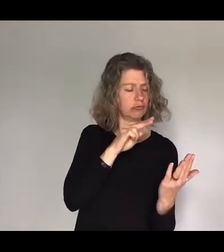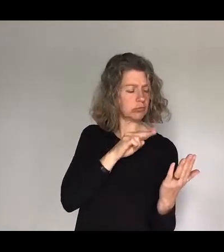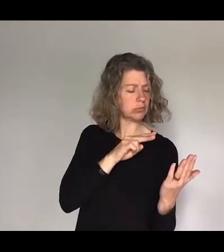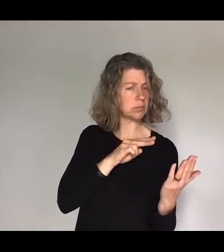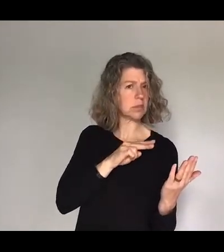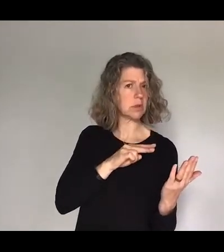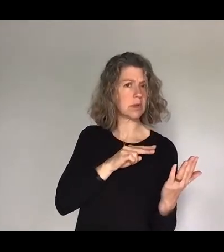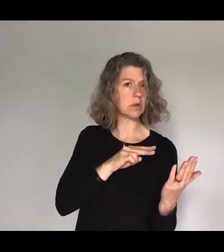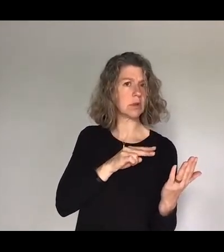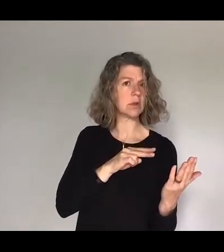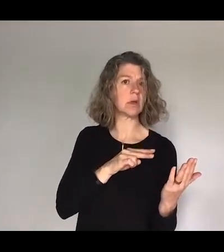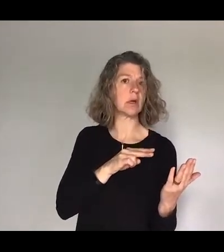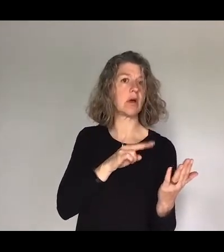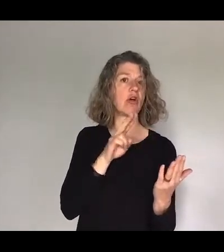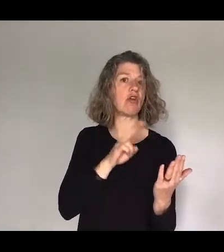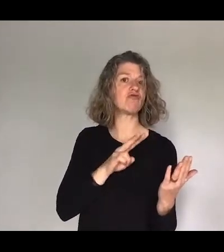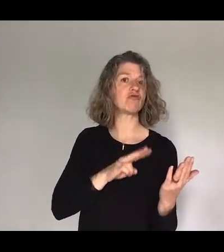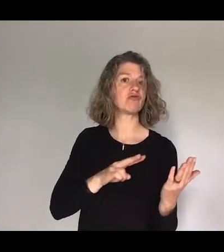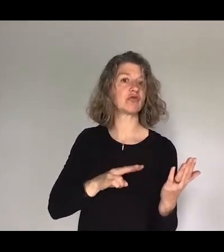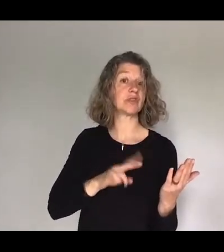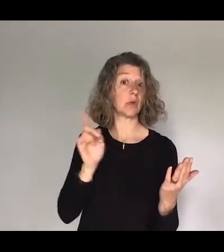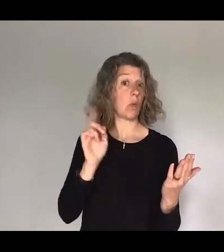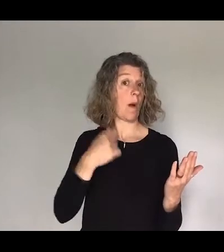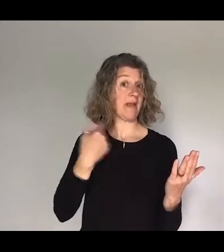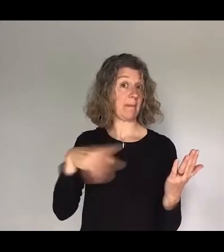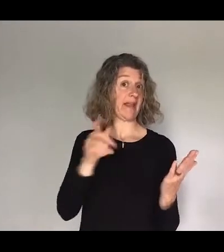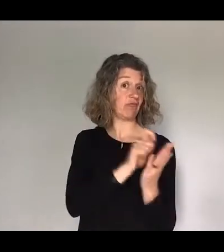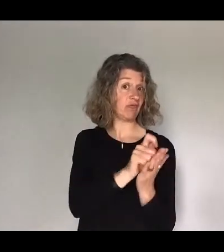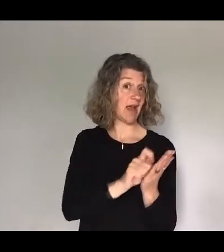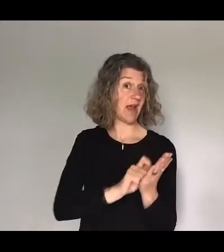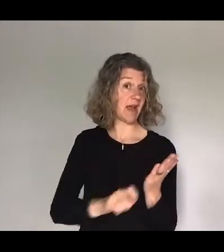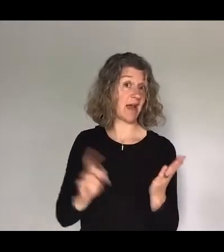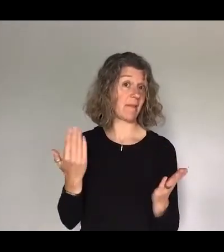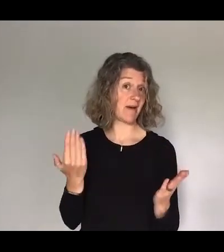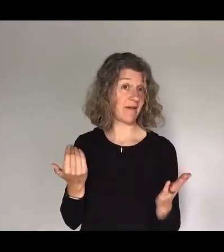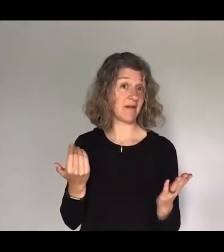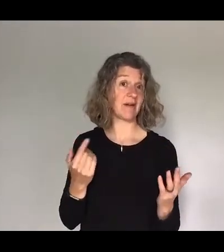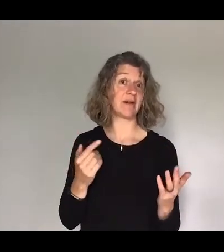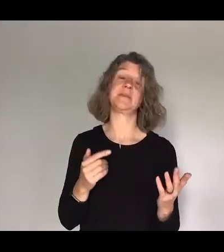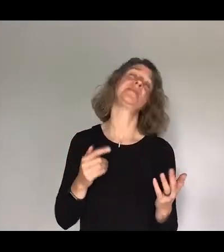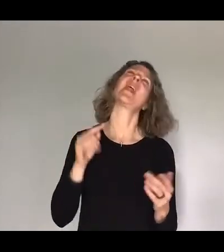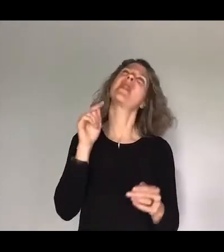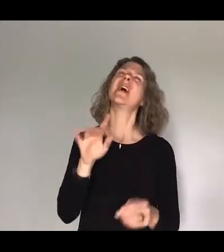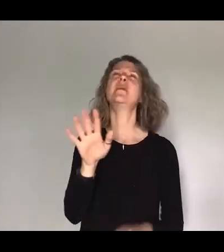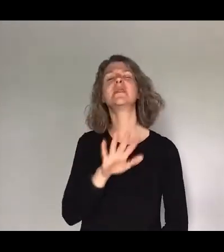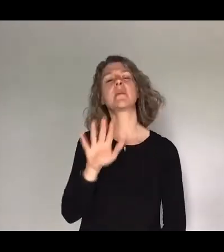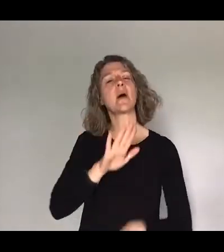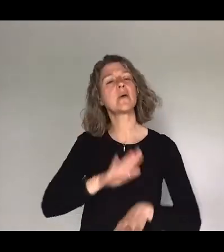and reads out what I had written now this was around the time where I had my first proper